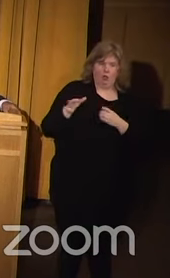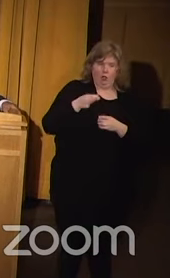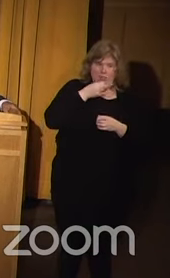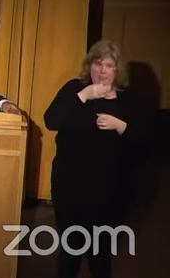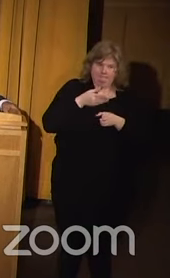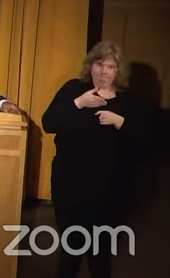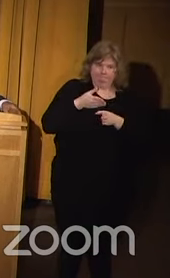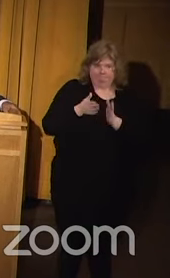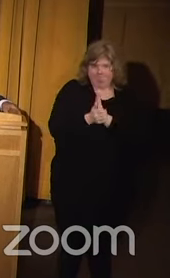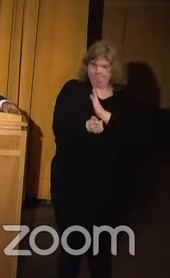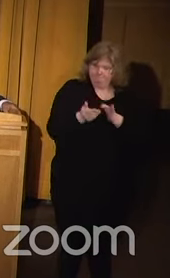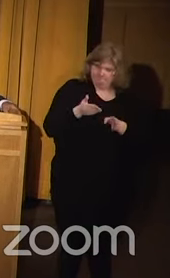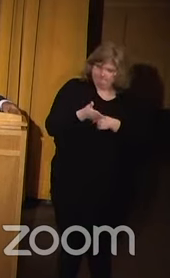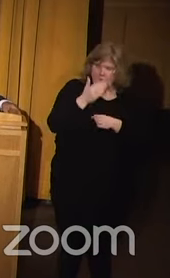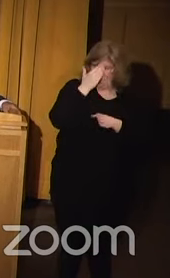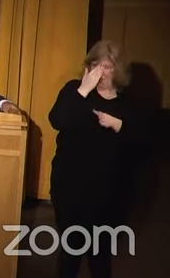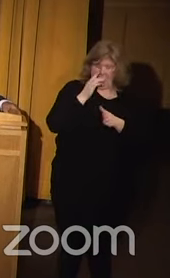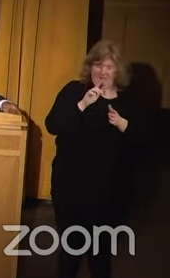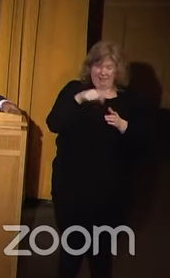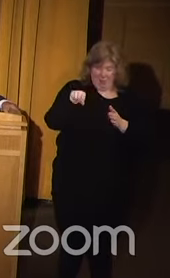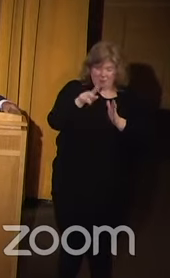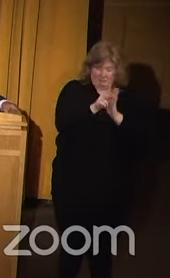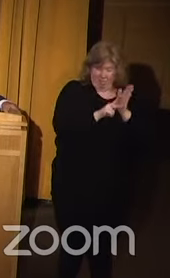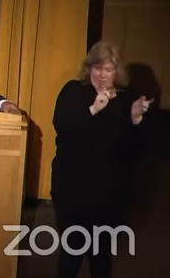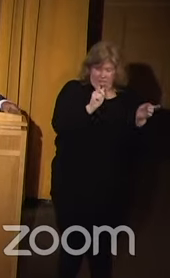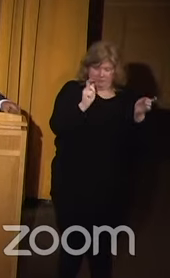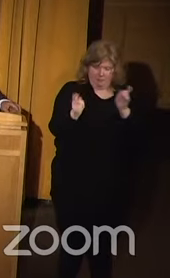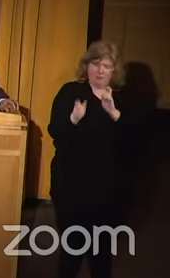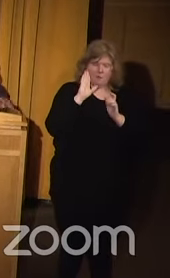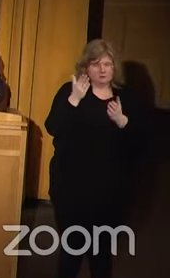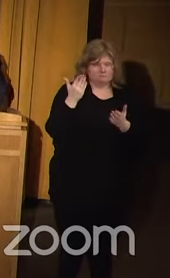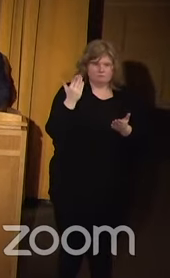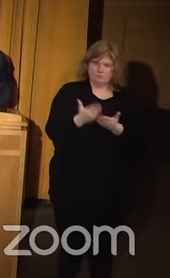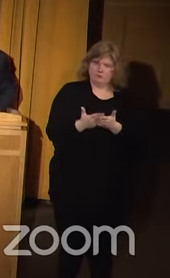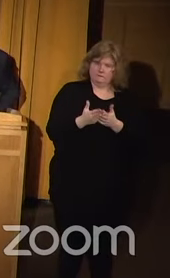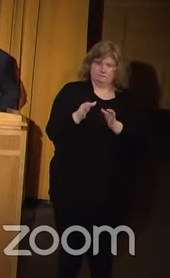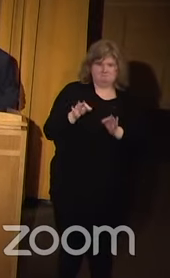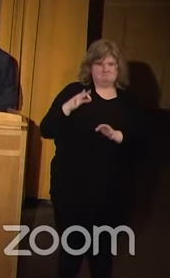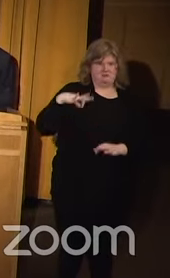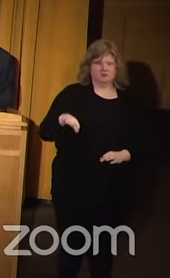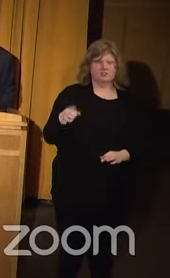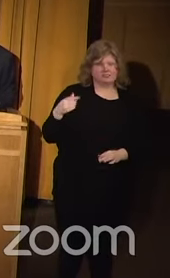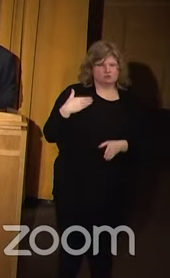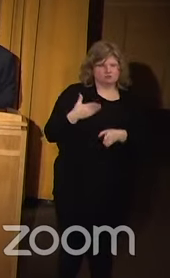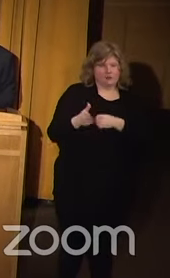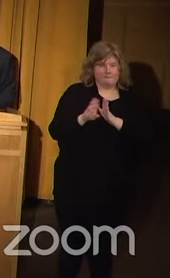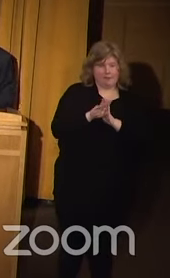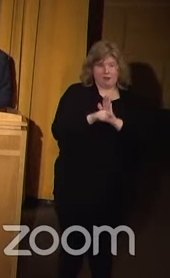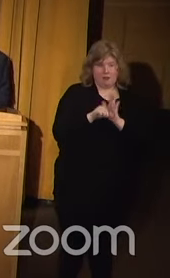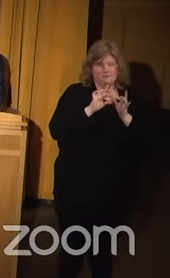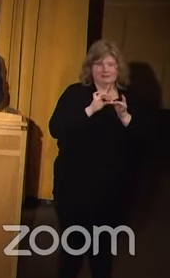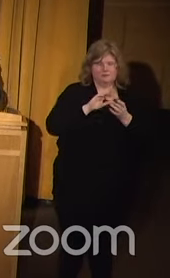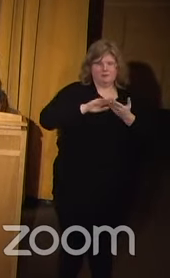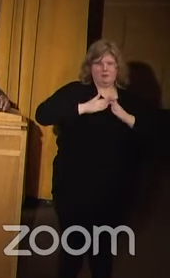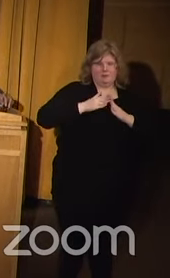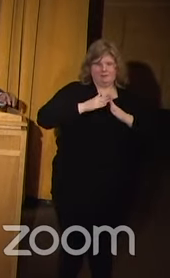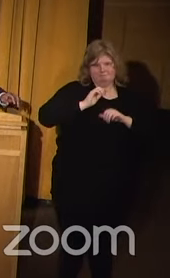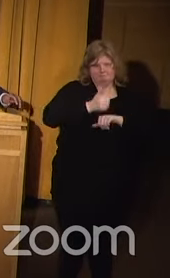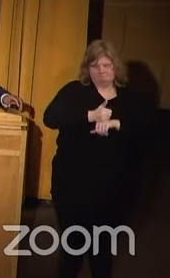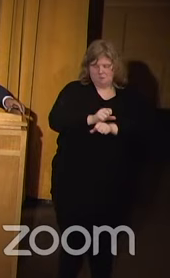in knowing the evolution of those policies and her skill in drafting will prove exceptional. She has a career background in community-based work,